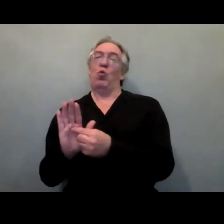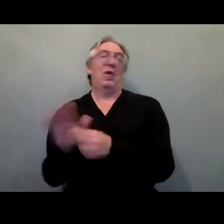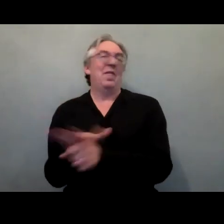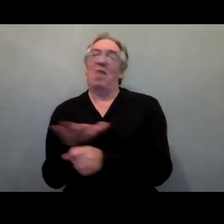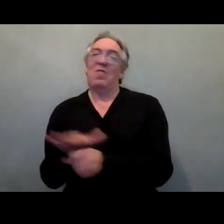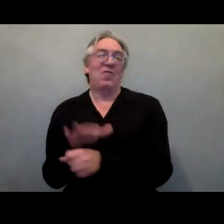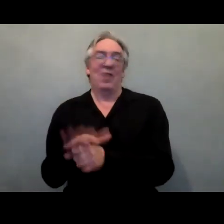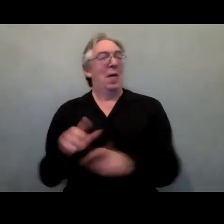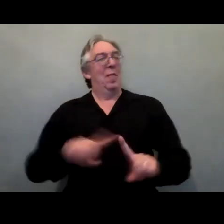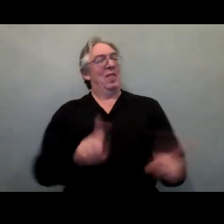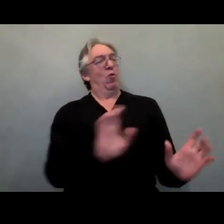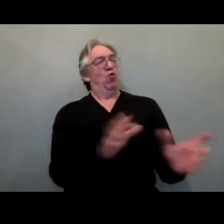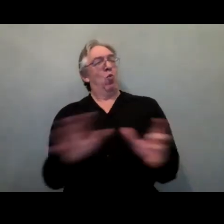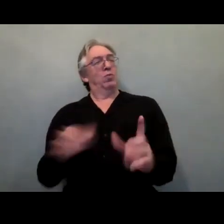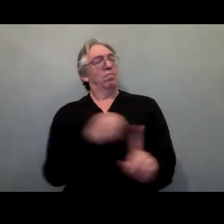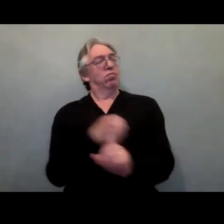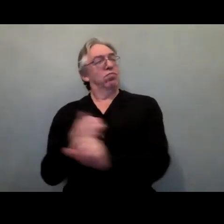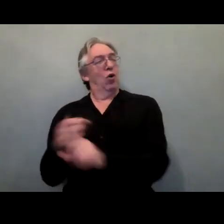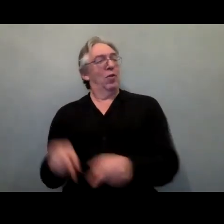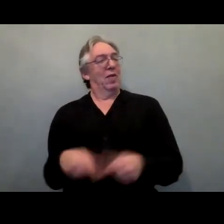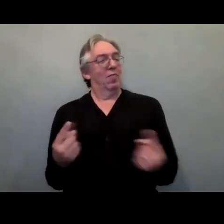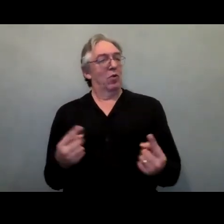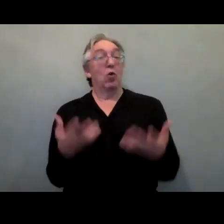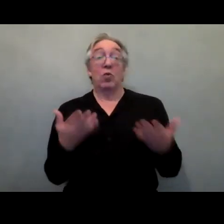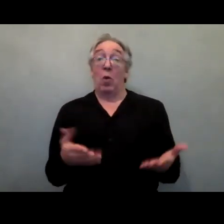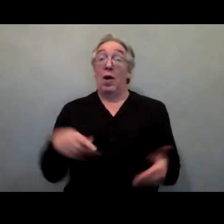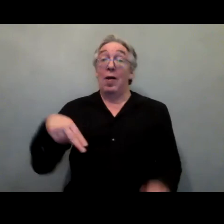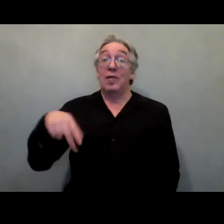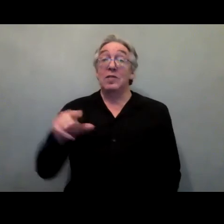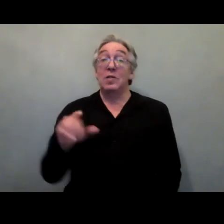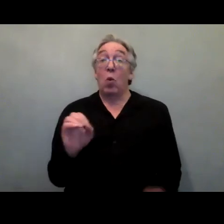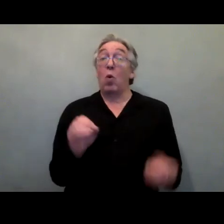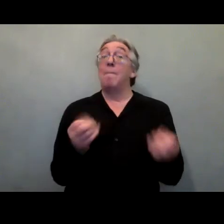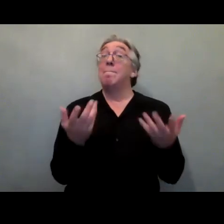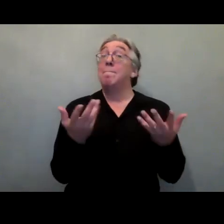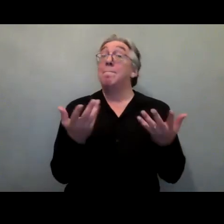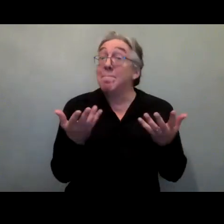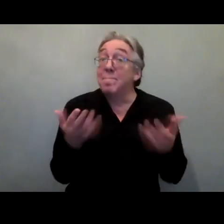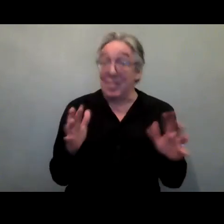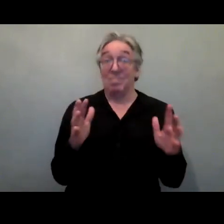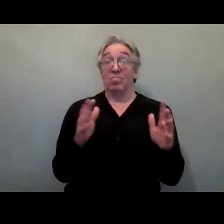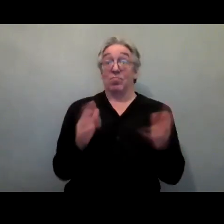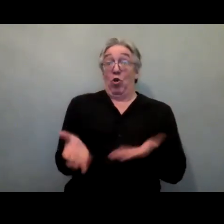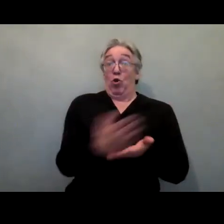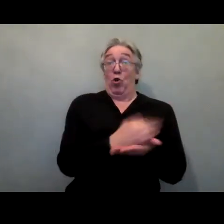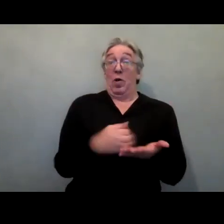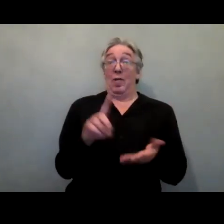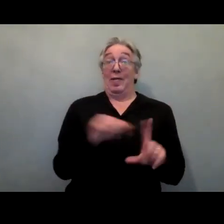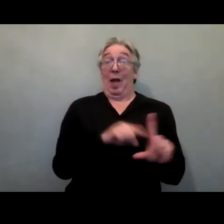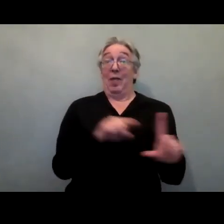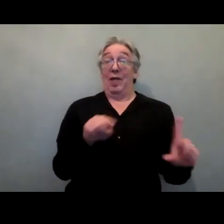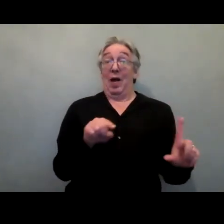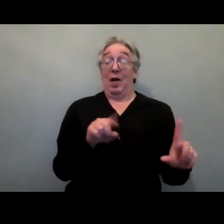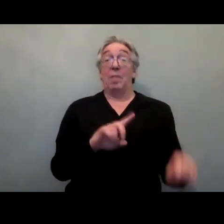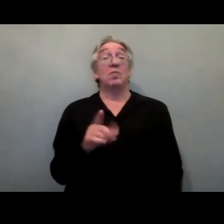organizations have been collecting new data around the impacts of the pandemic, but that is often underutilized. So an example is that the inclusive data